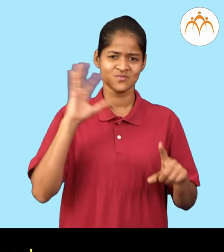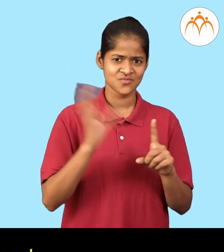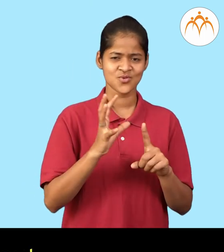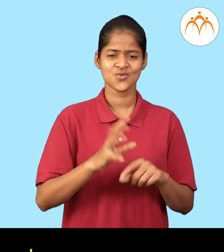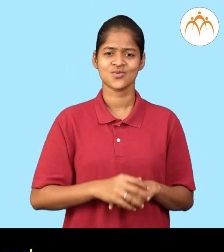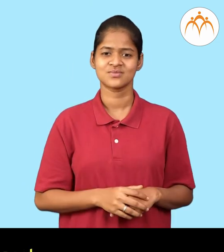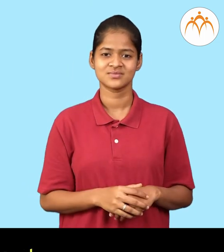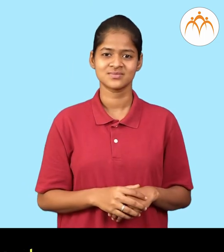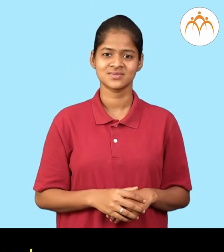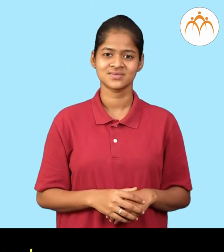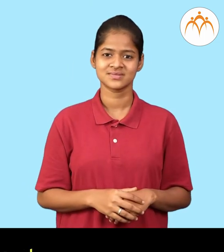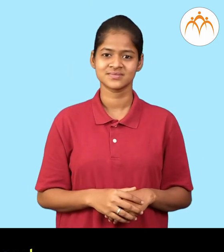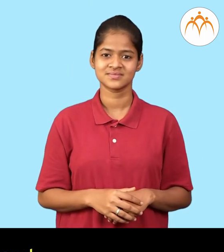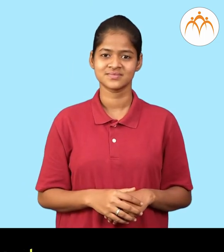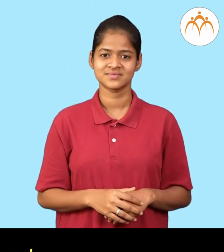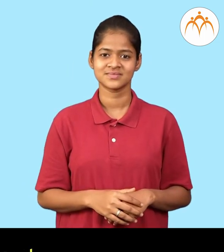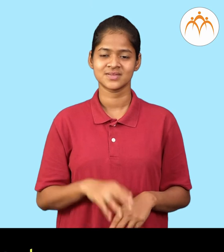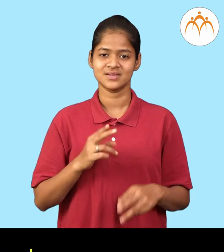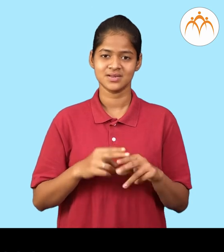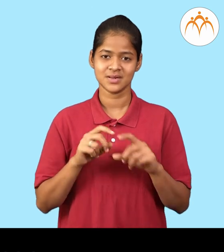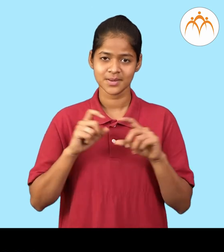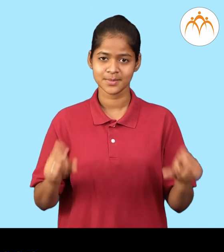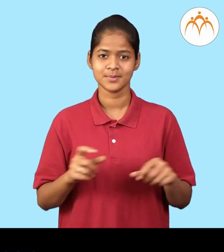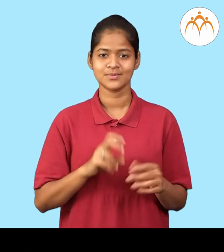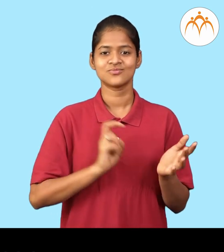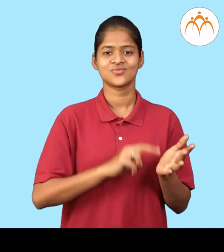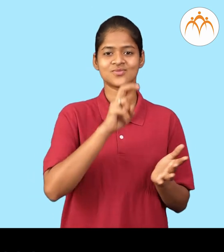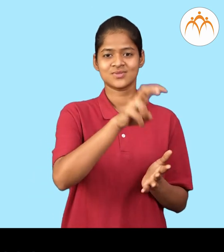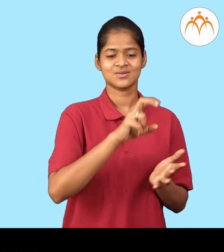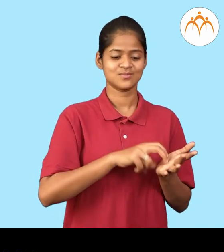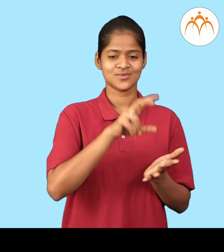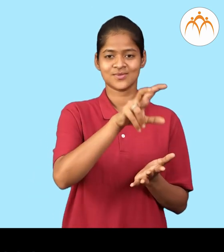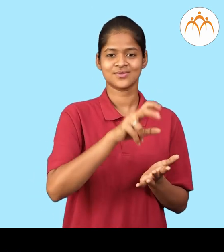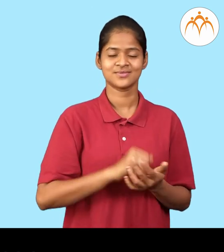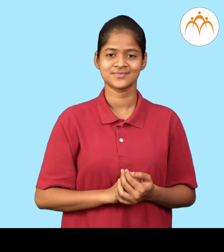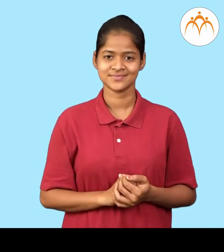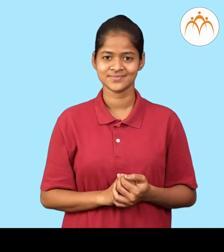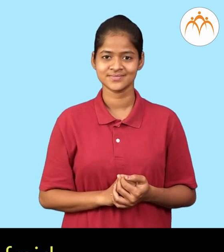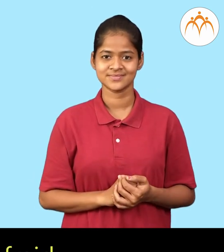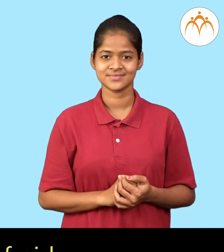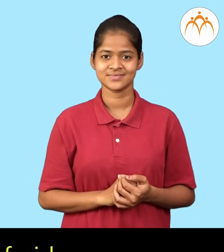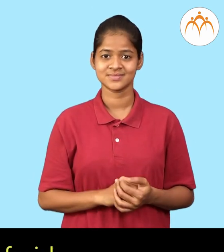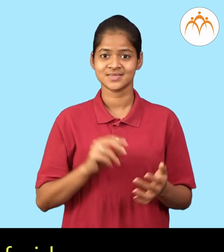means shout. Jump means leap. Scared